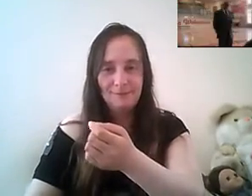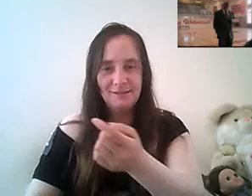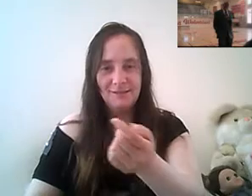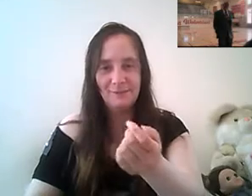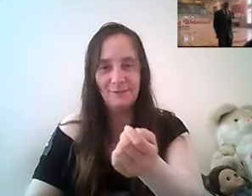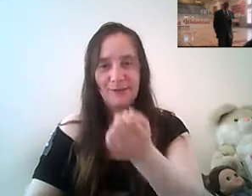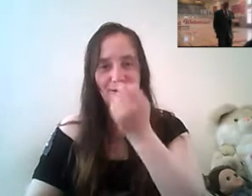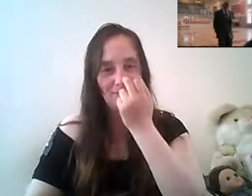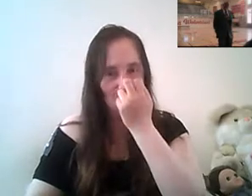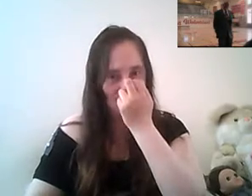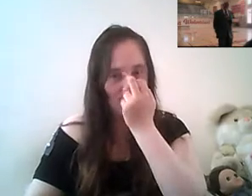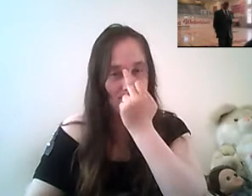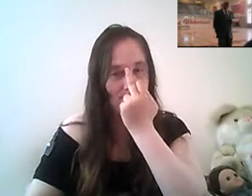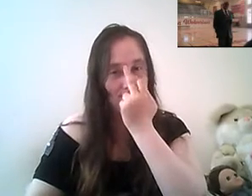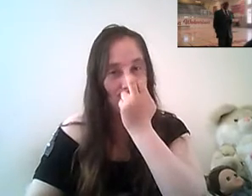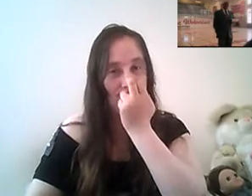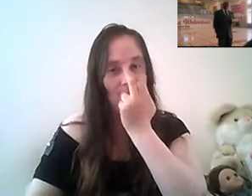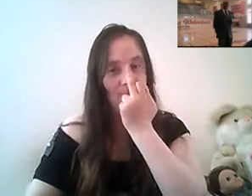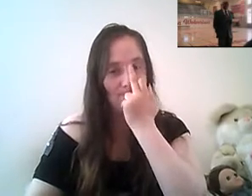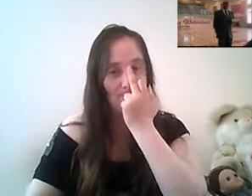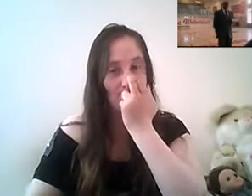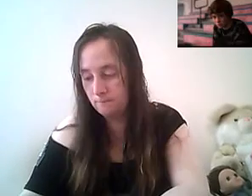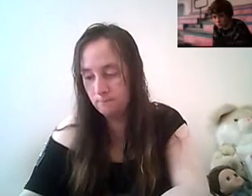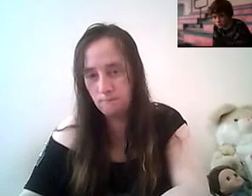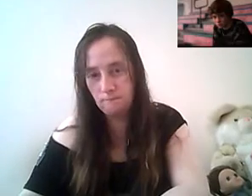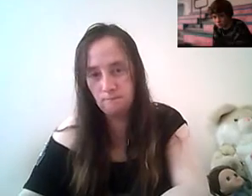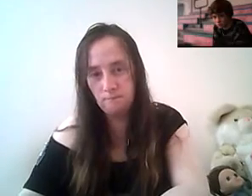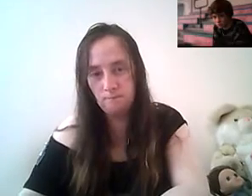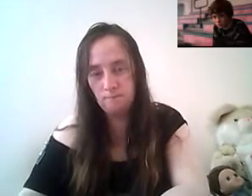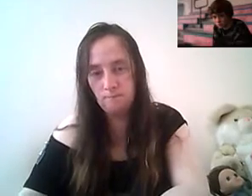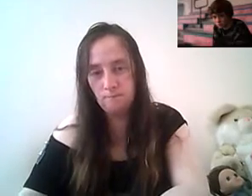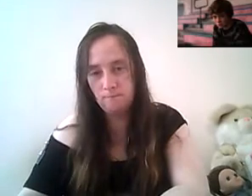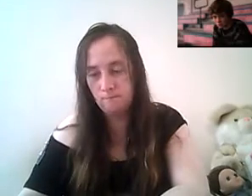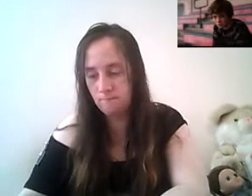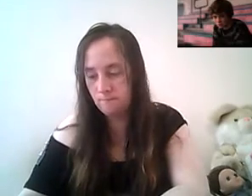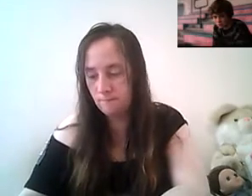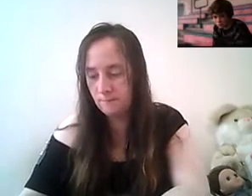she's my finger i want you to take the next few hours i just don't see it i just don't miss it yeah